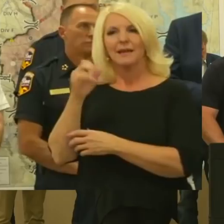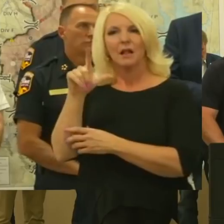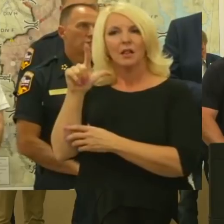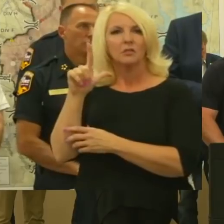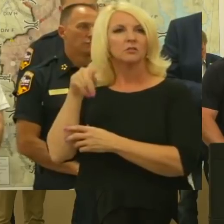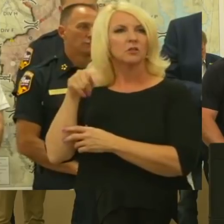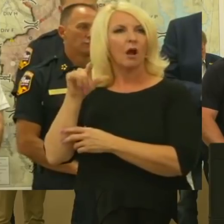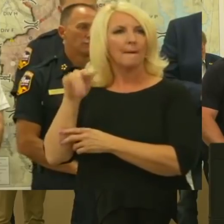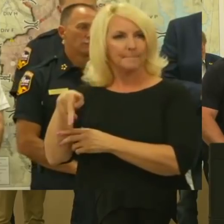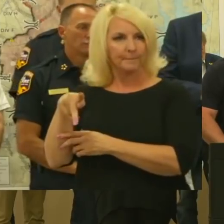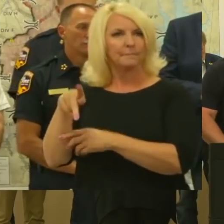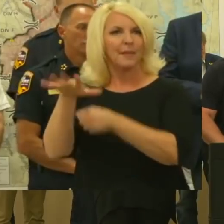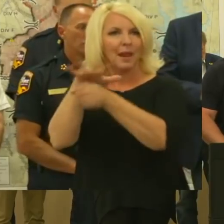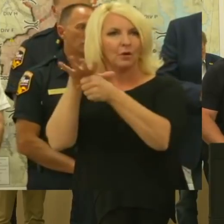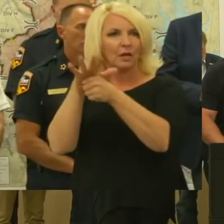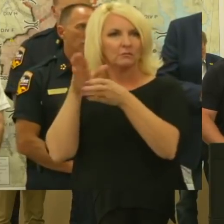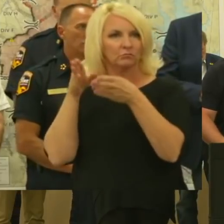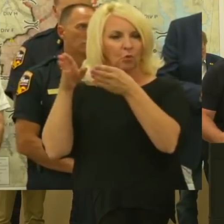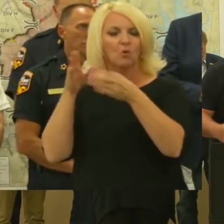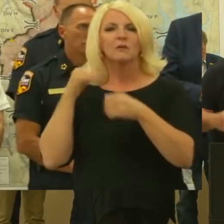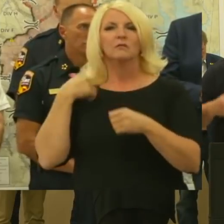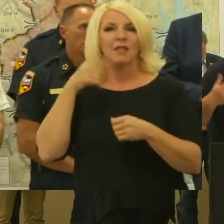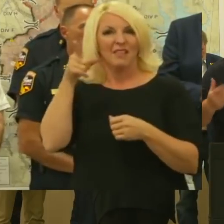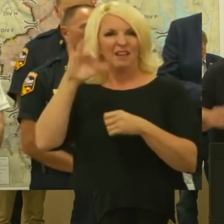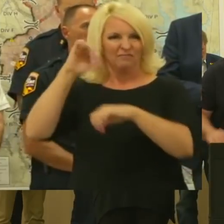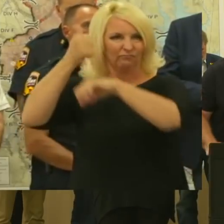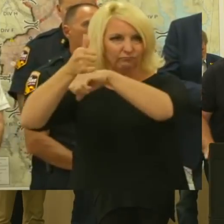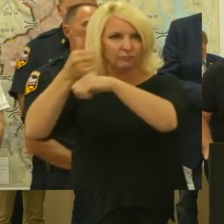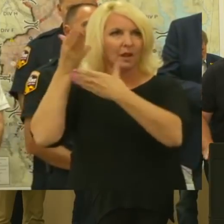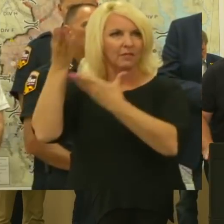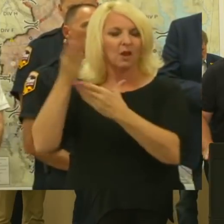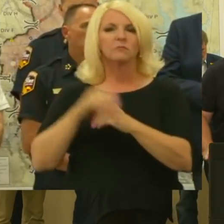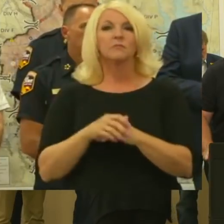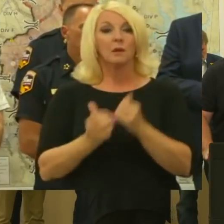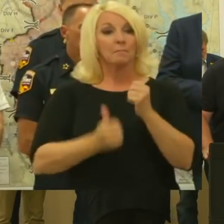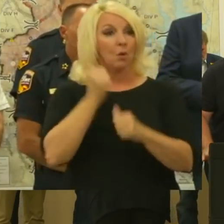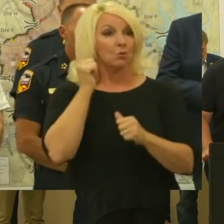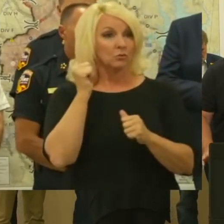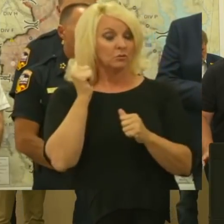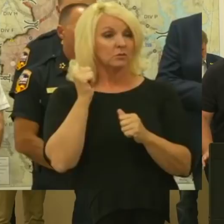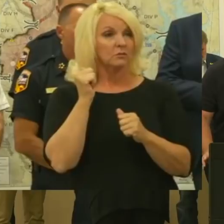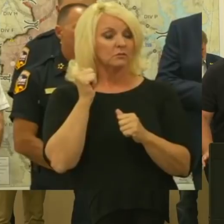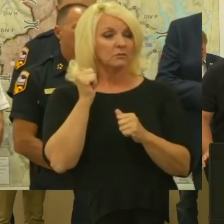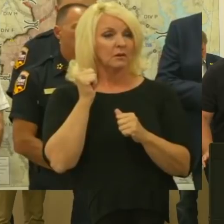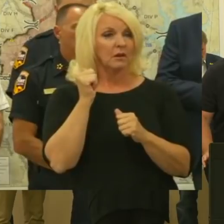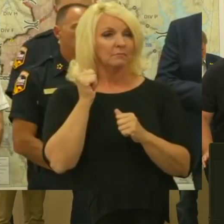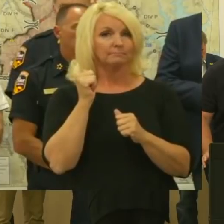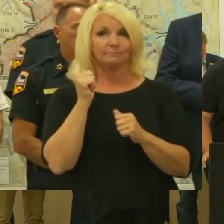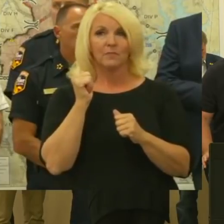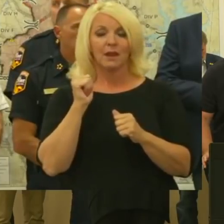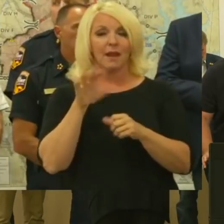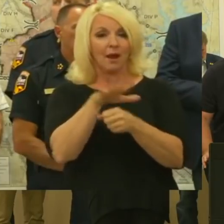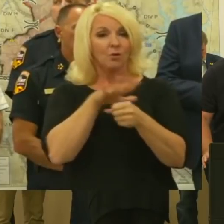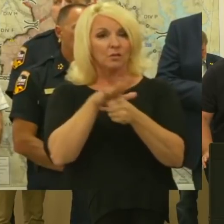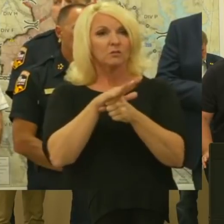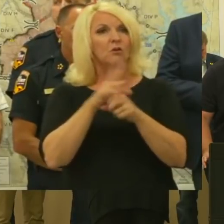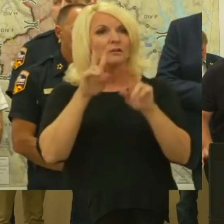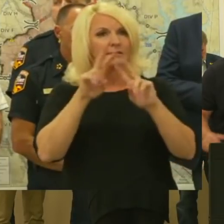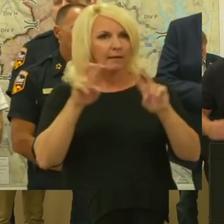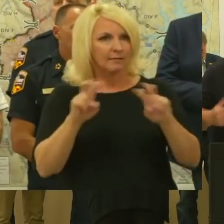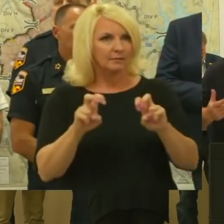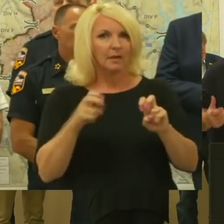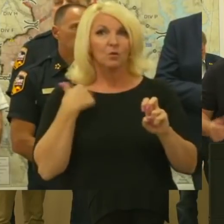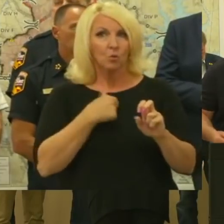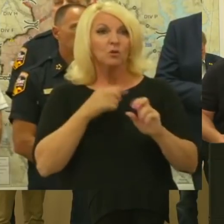As quick as you register, we will send inspectors out to the field. Most areas are accessible, and our inspectors can do inspections fairly quickly.